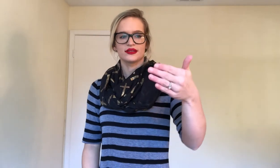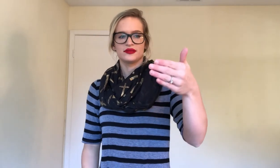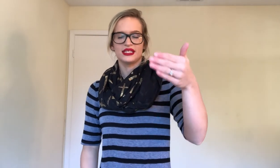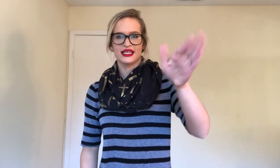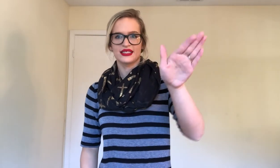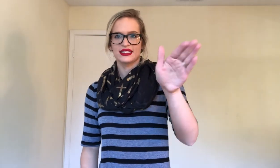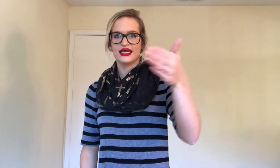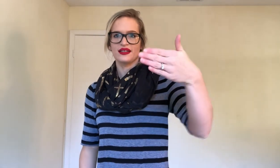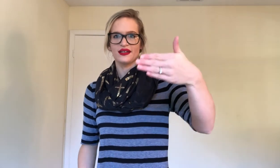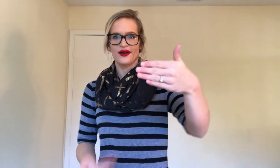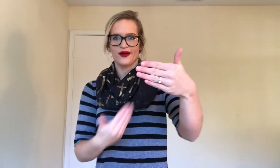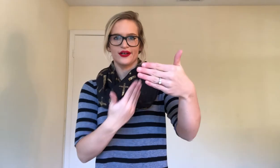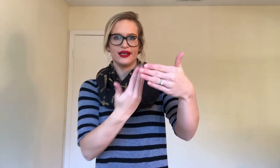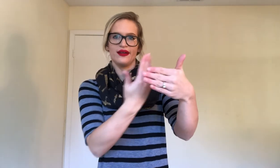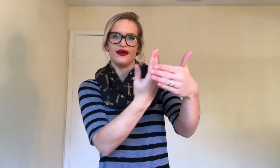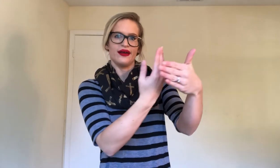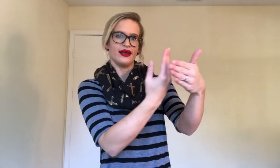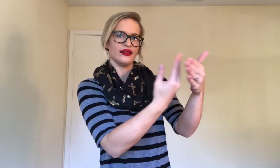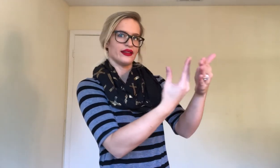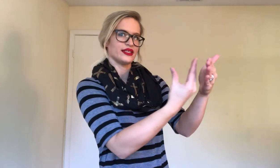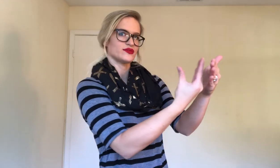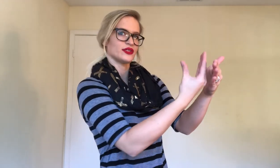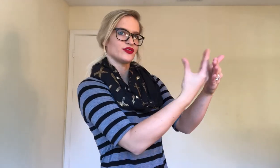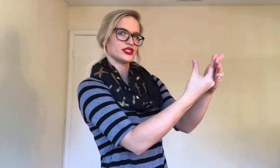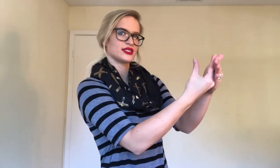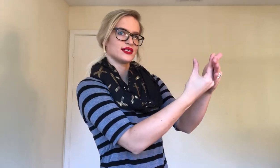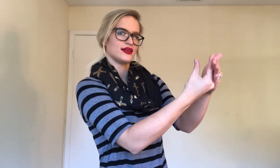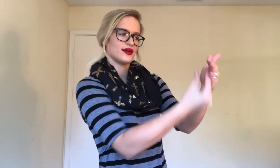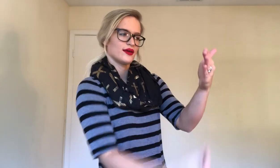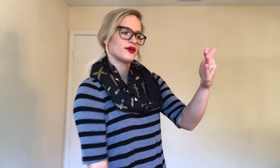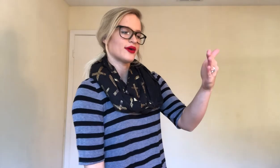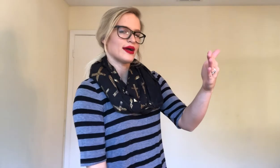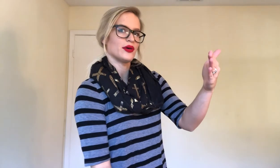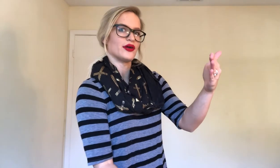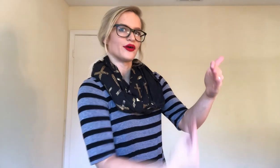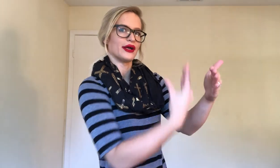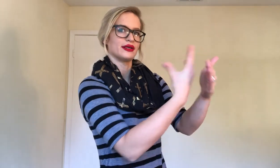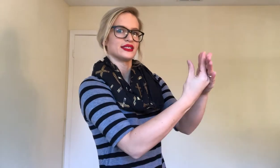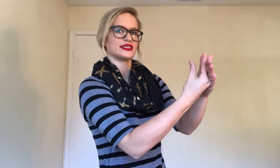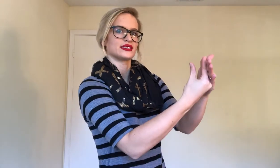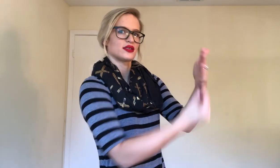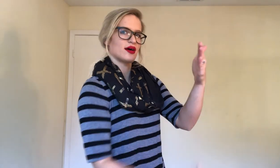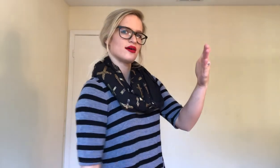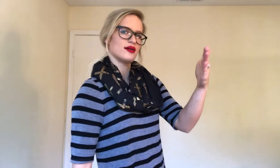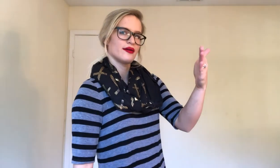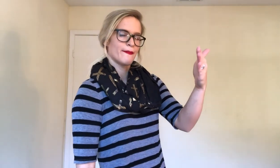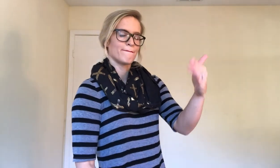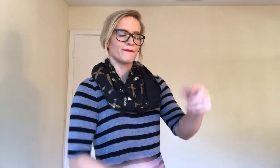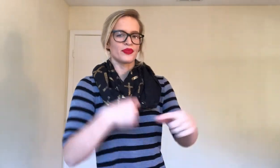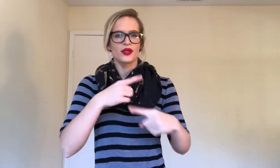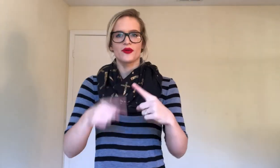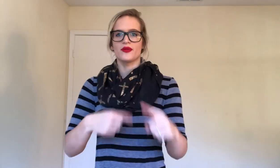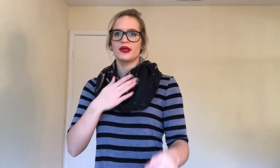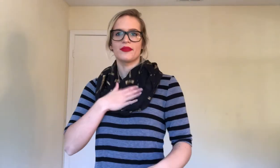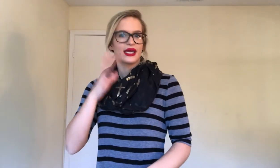you. Take this hand and guard it. And then this one you just. Grab under it. Cause it's gone. When. My.